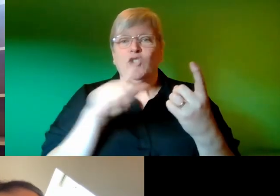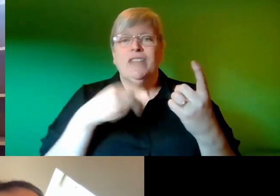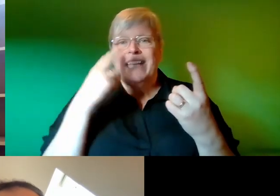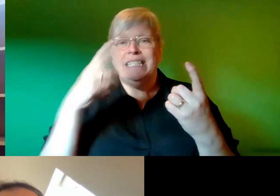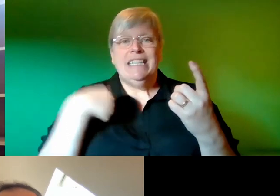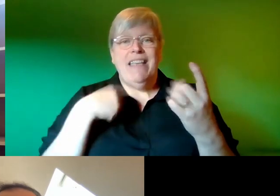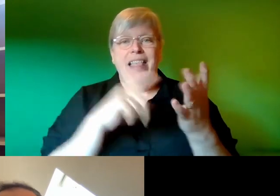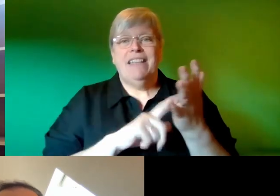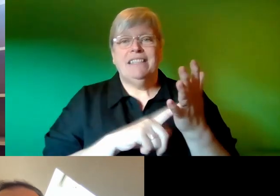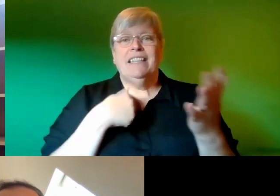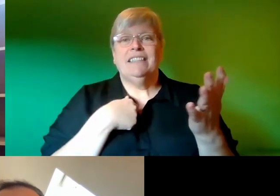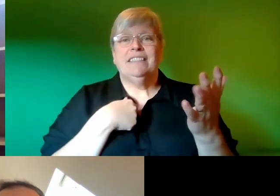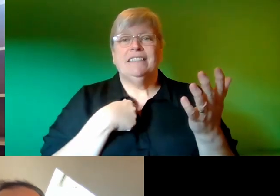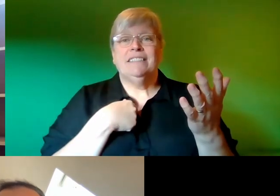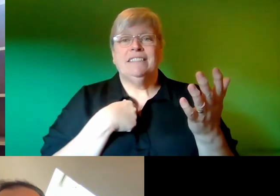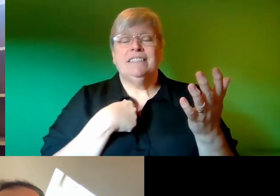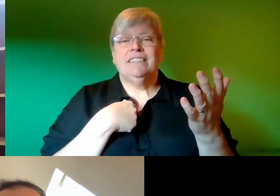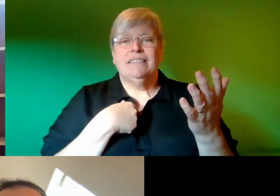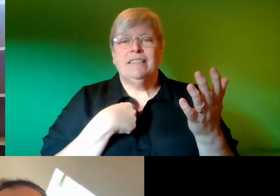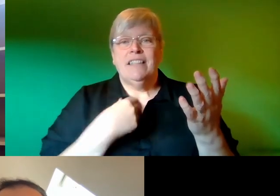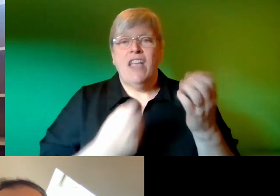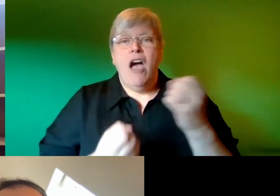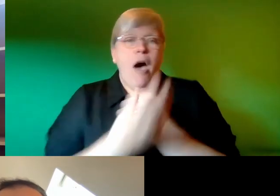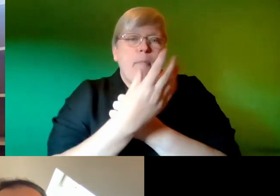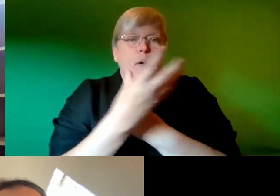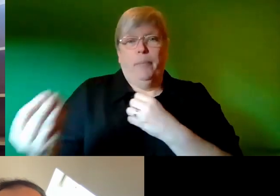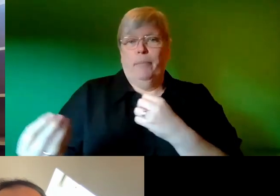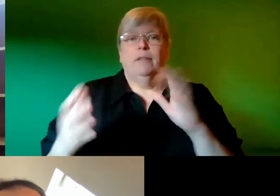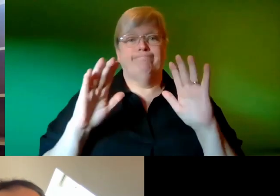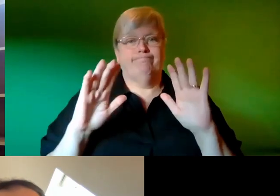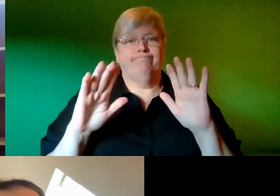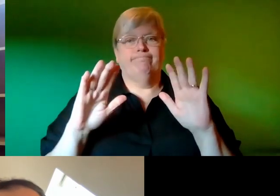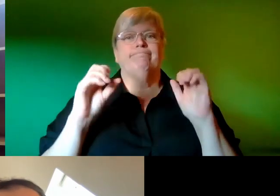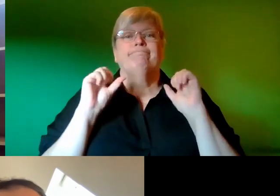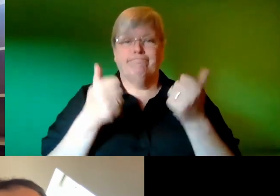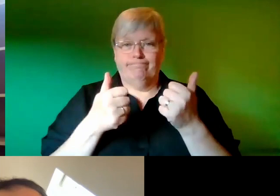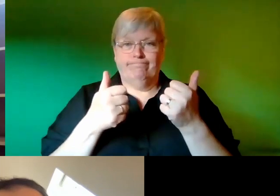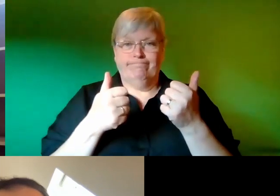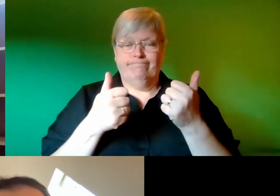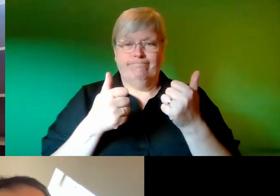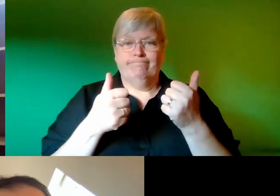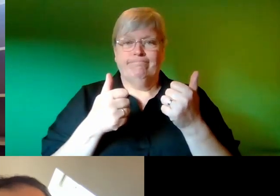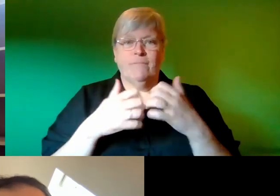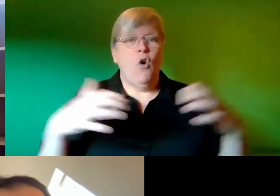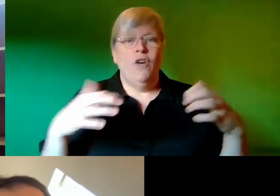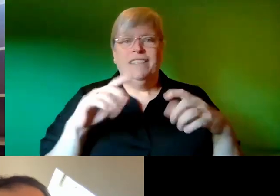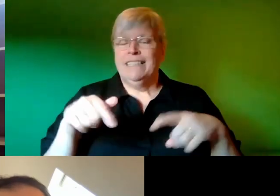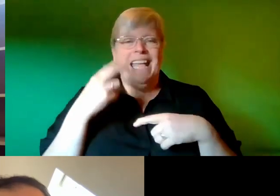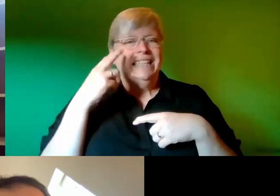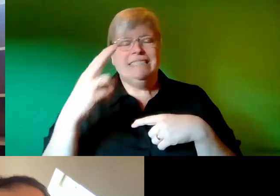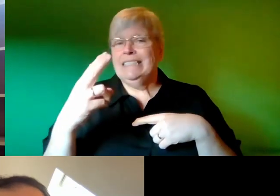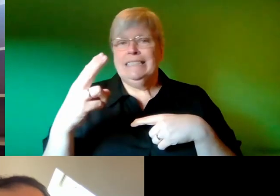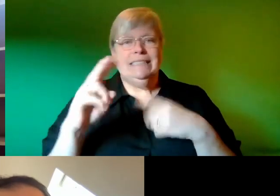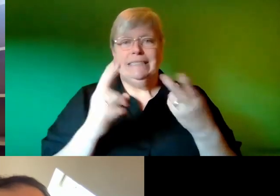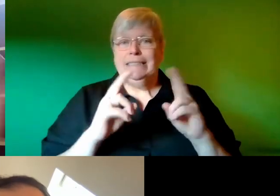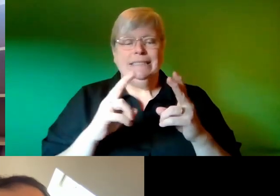so just put it up for a second and take it down it can't sit up for the whole time because the audience can't see the readers and can't see Leslie if you